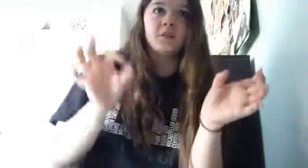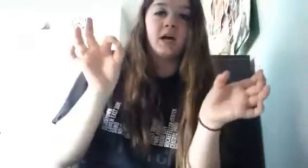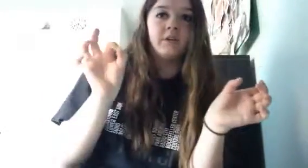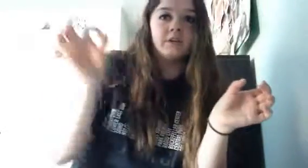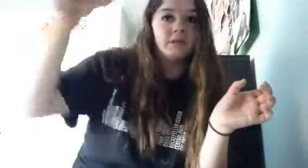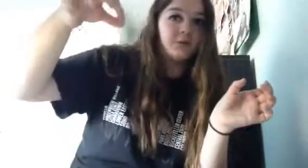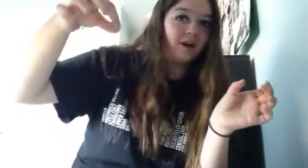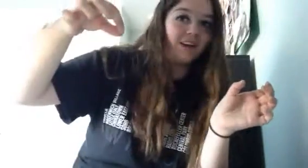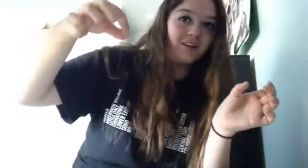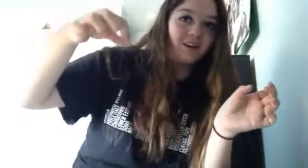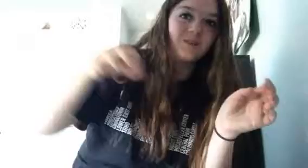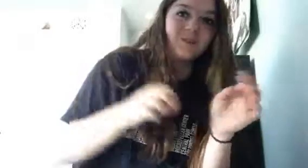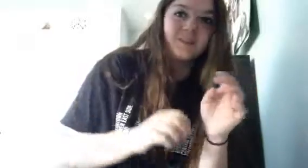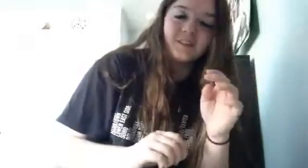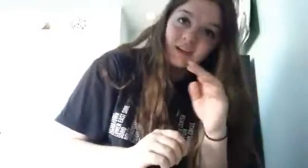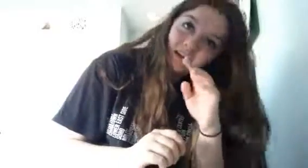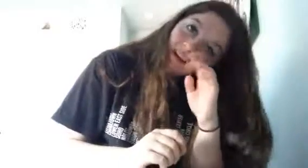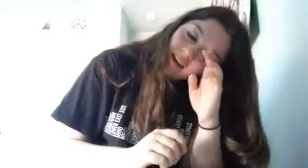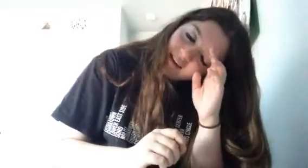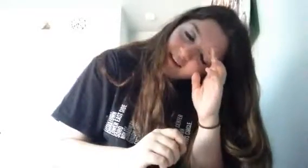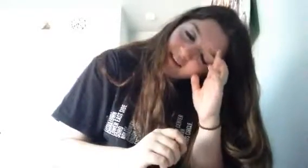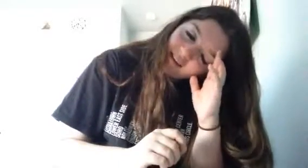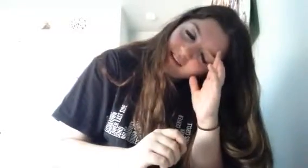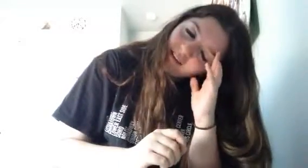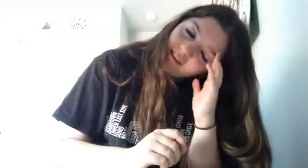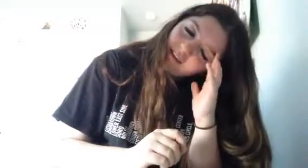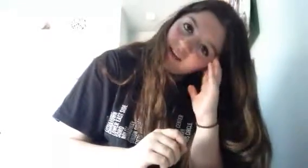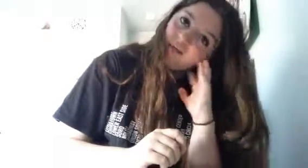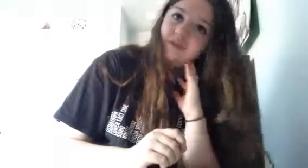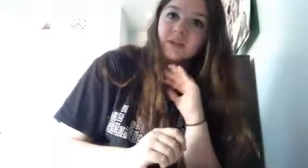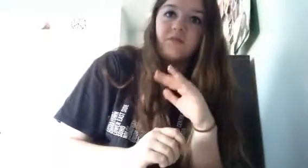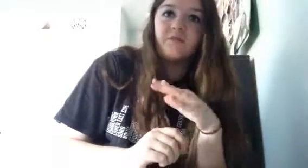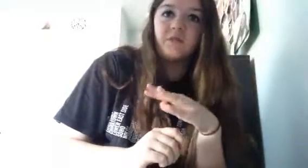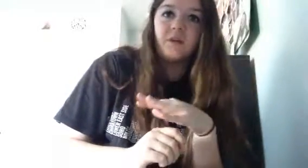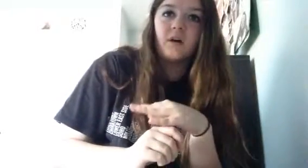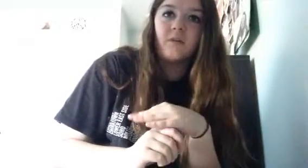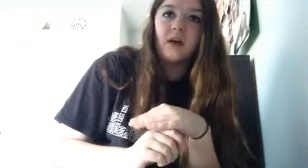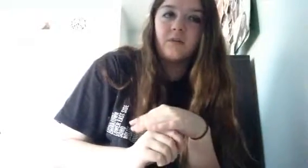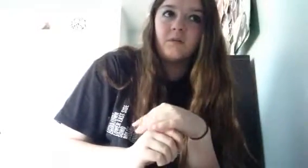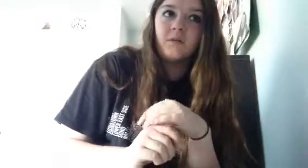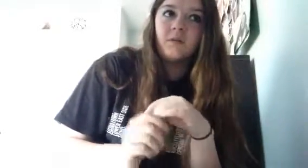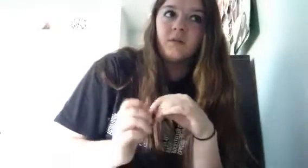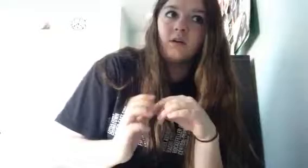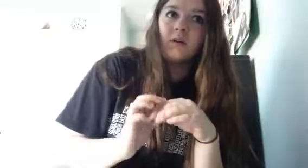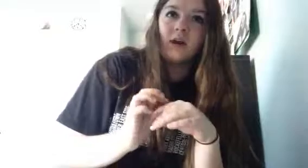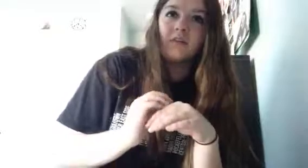it was kind of like slowing down like around corners and it was like 50 on that road i